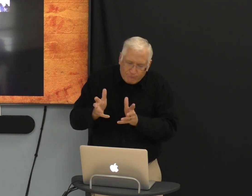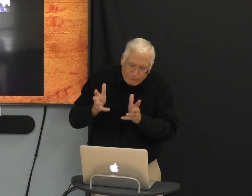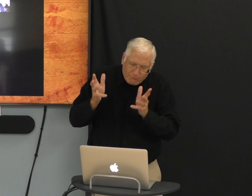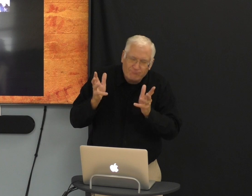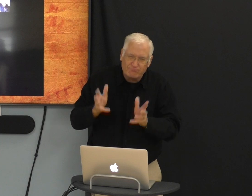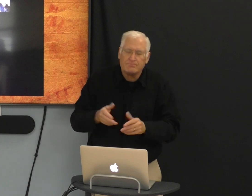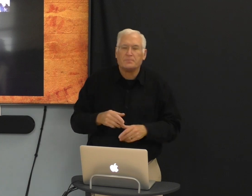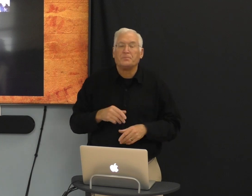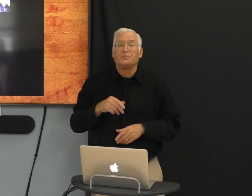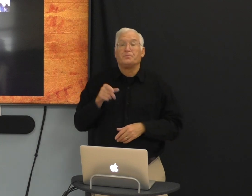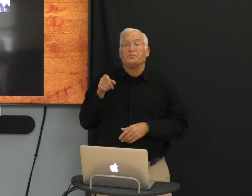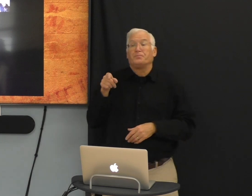But we talked.